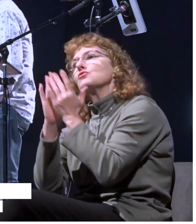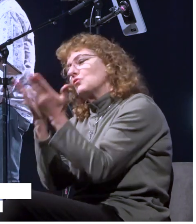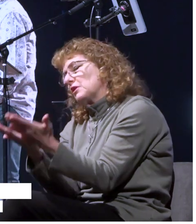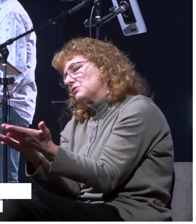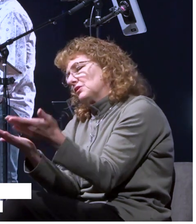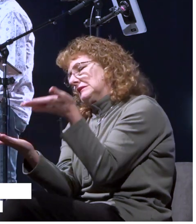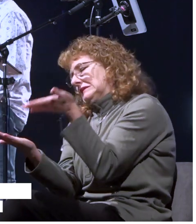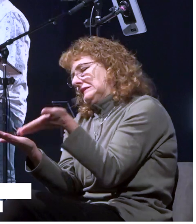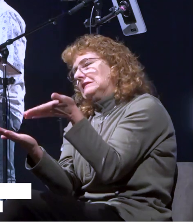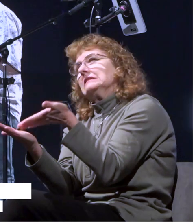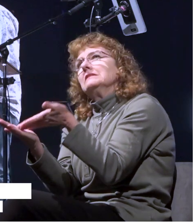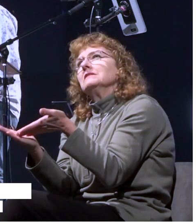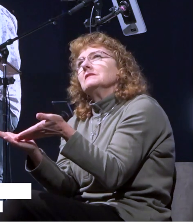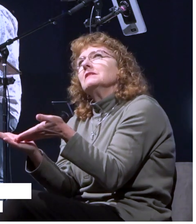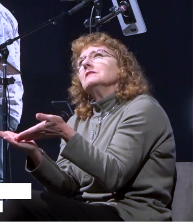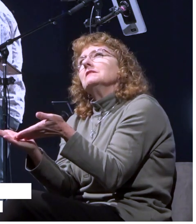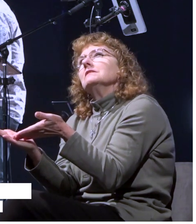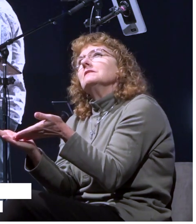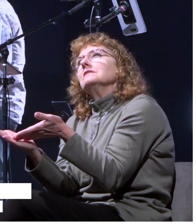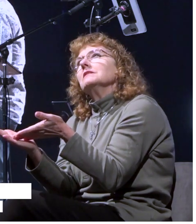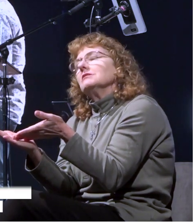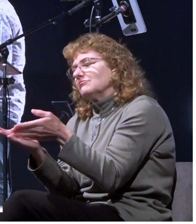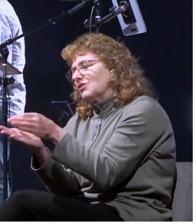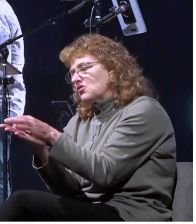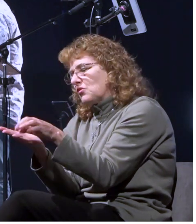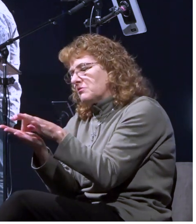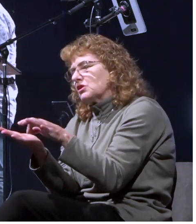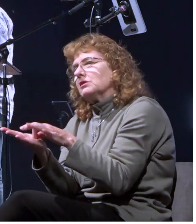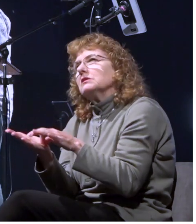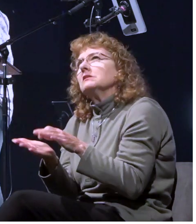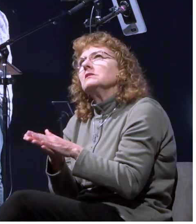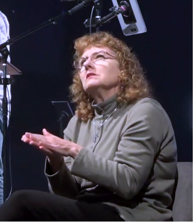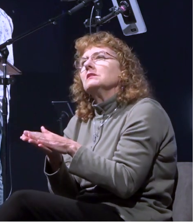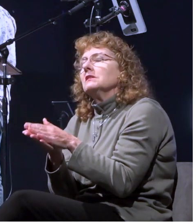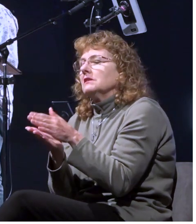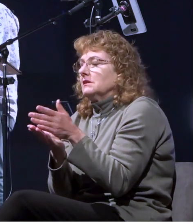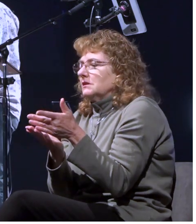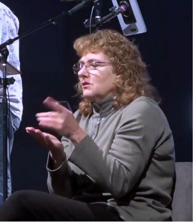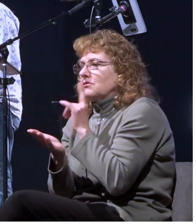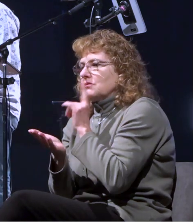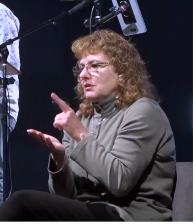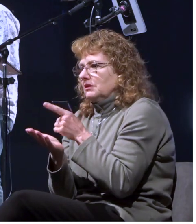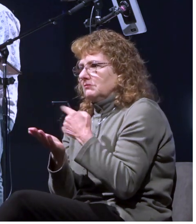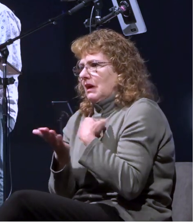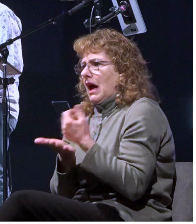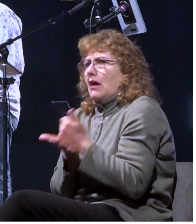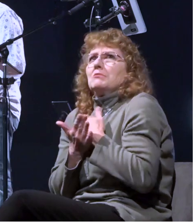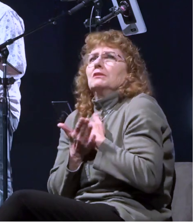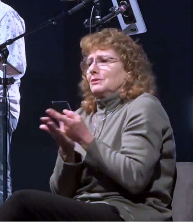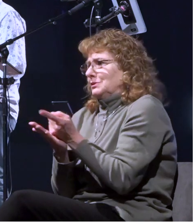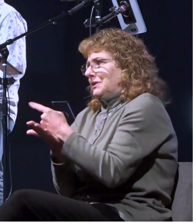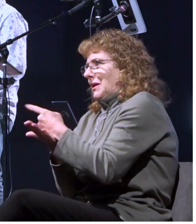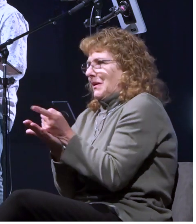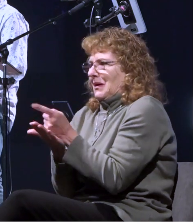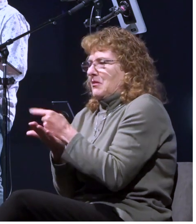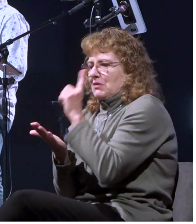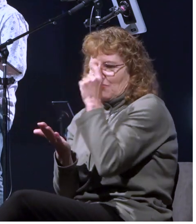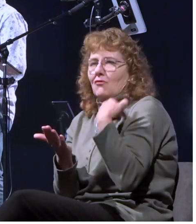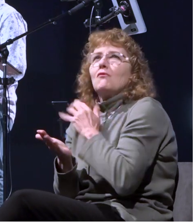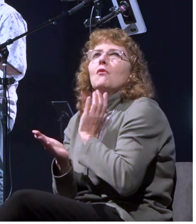in fact um those uh that compass for our lives the the word of god is is living and it's